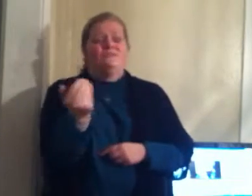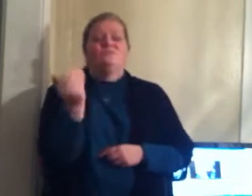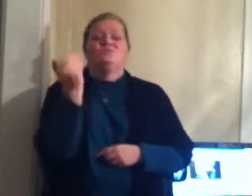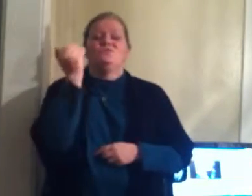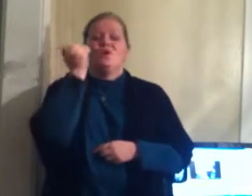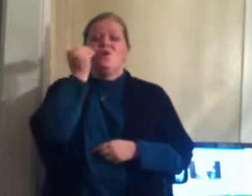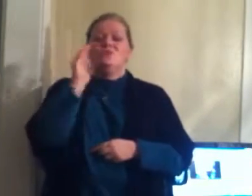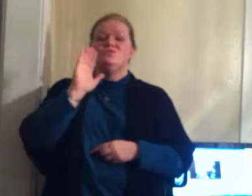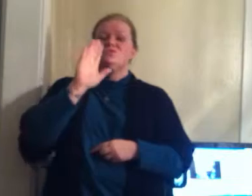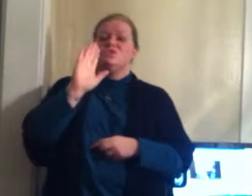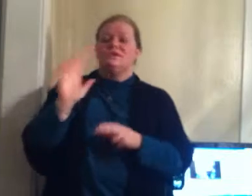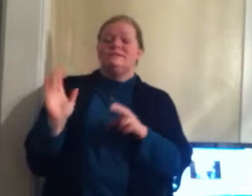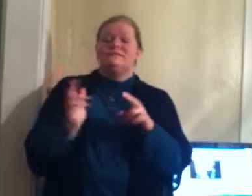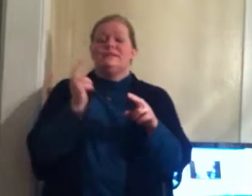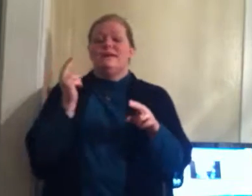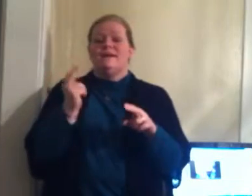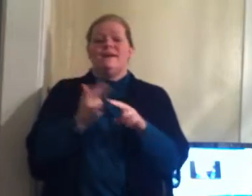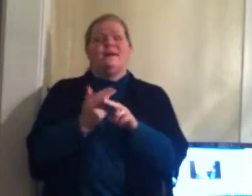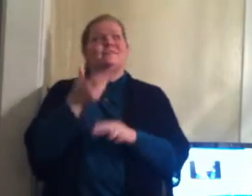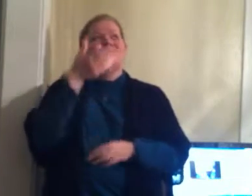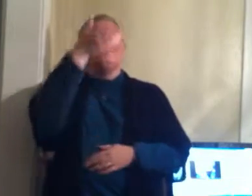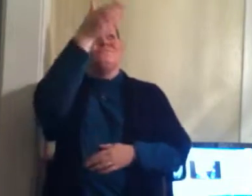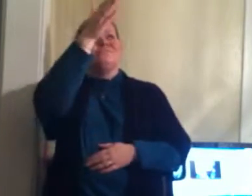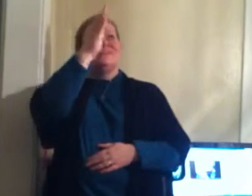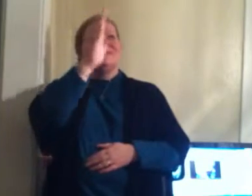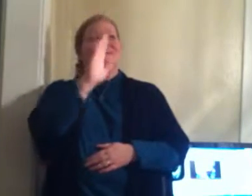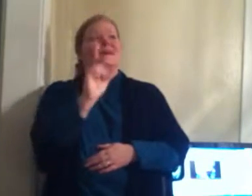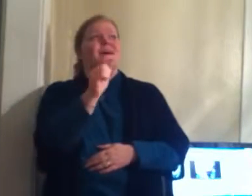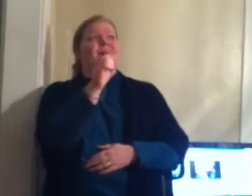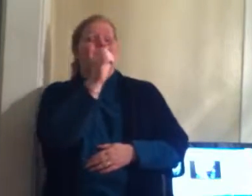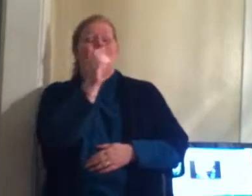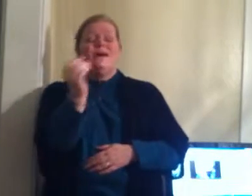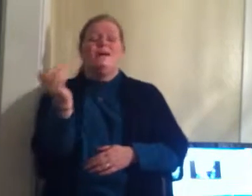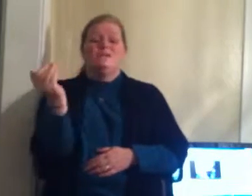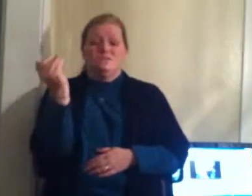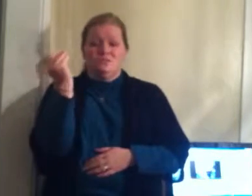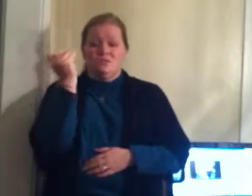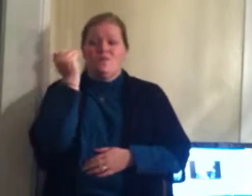name He knows your name